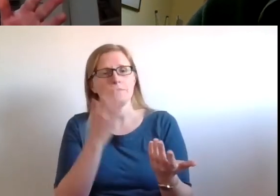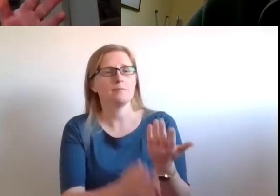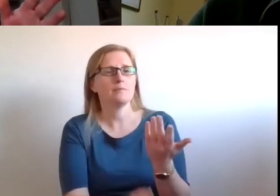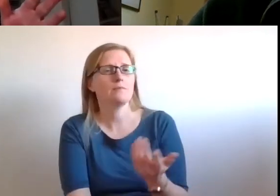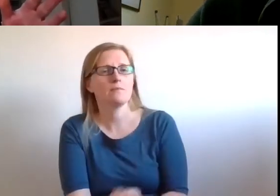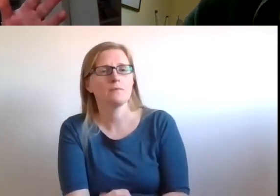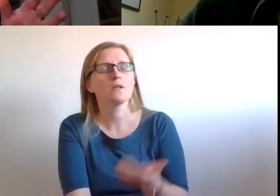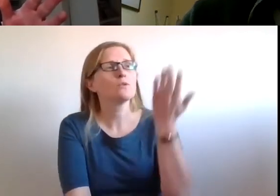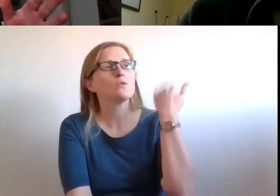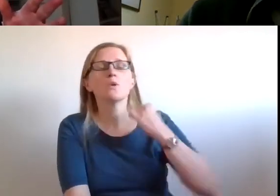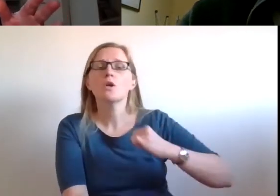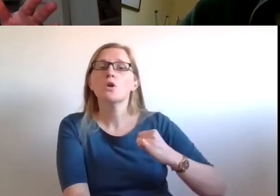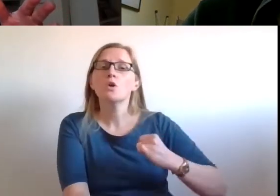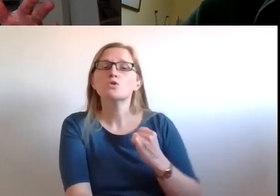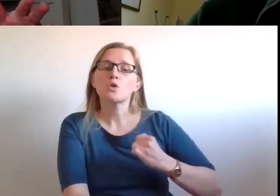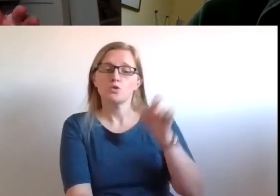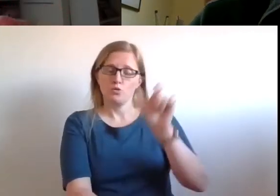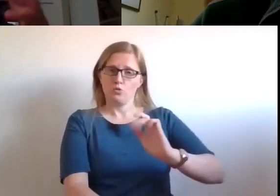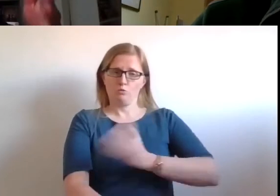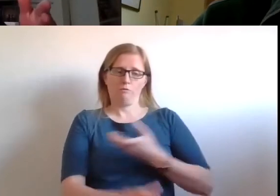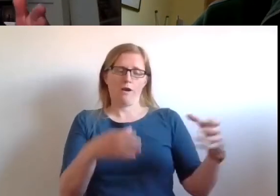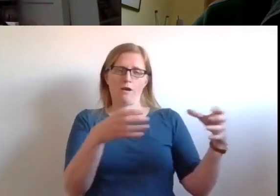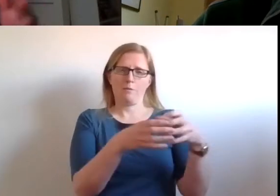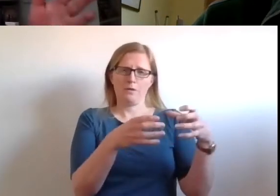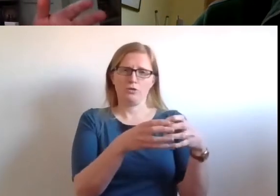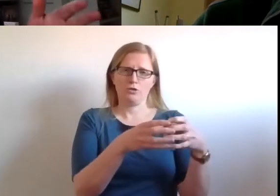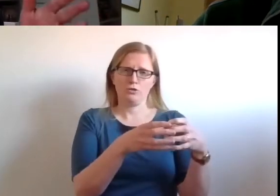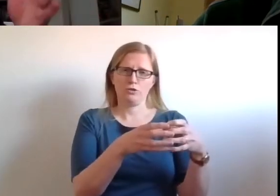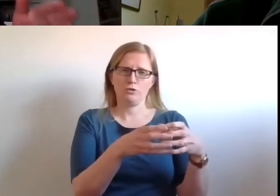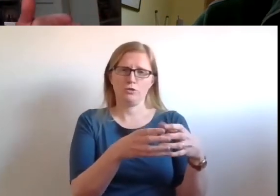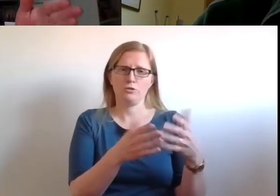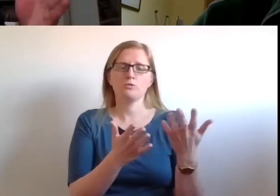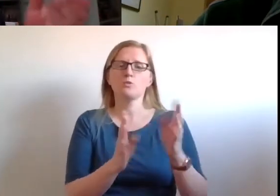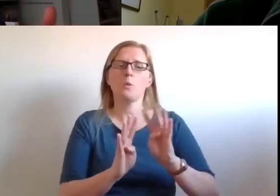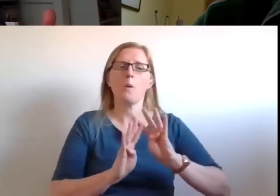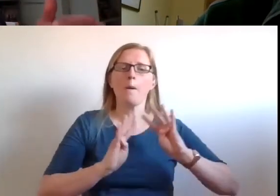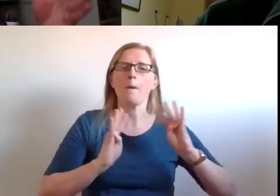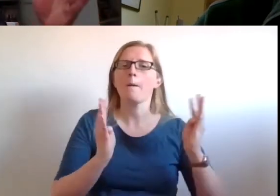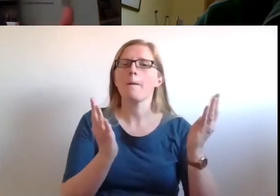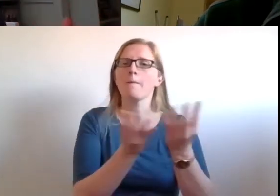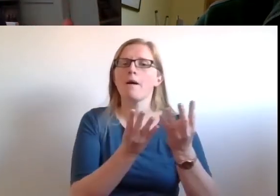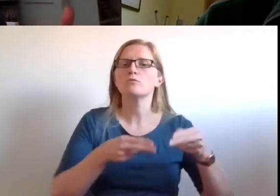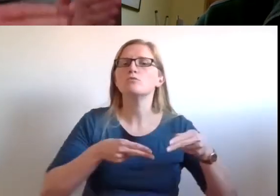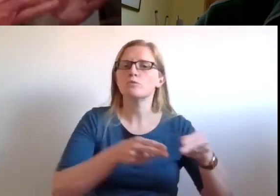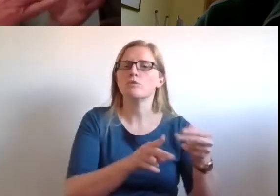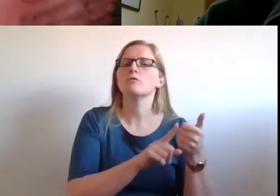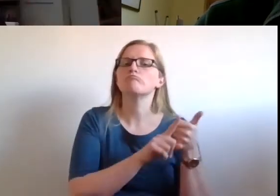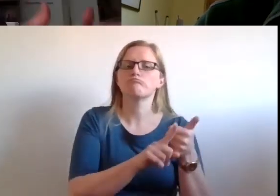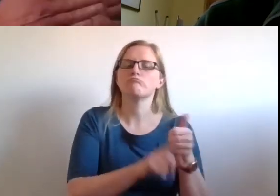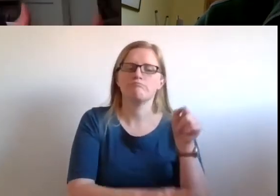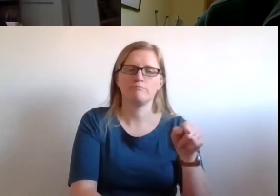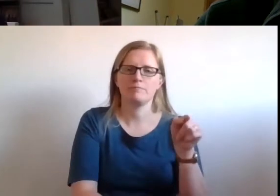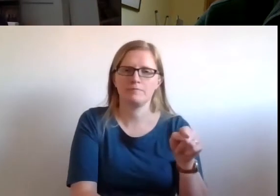the Scottish Human Rights Commission, we advocate the panel approach, participation, accountability, non-discrimination,